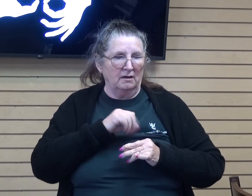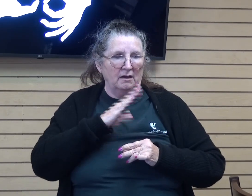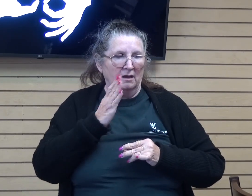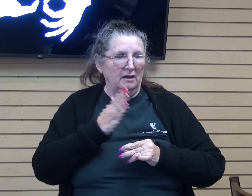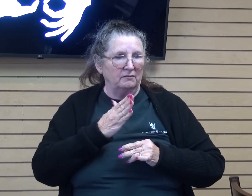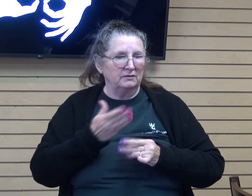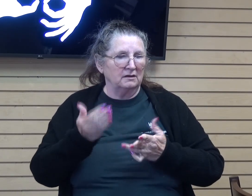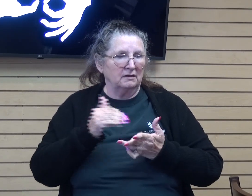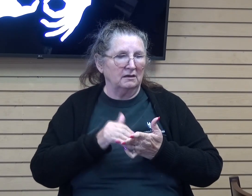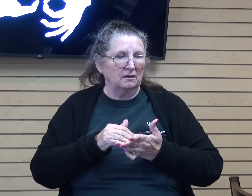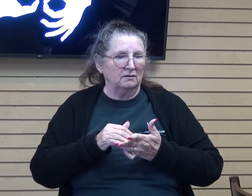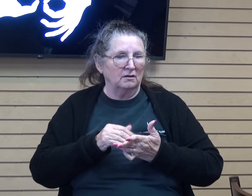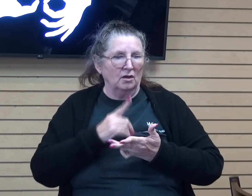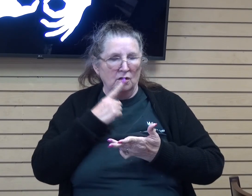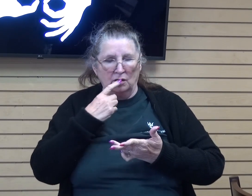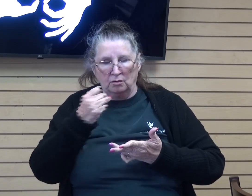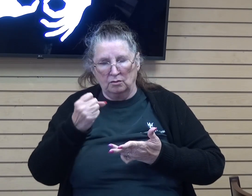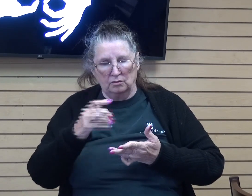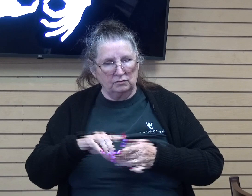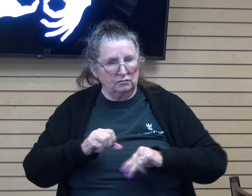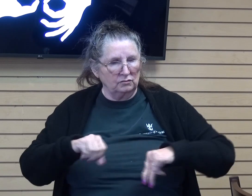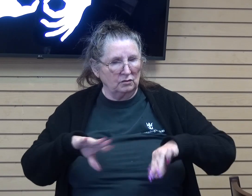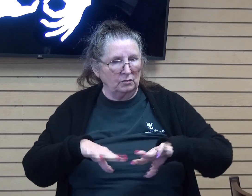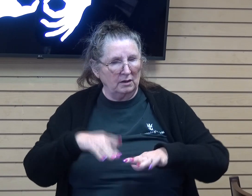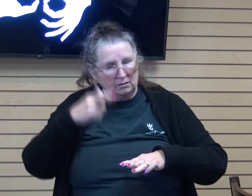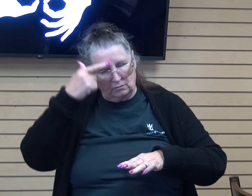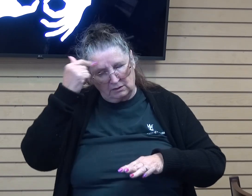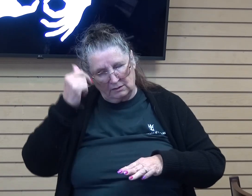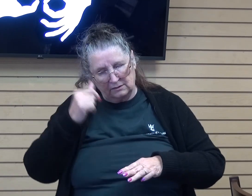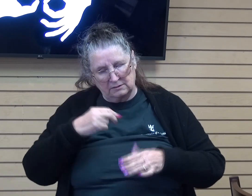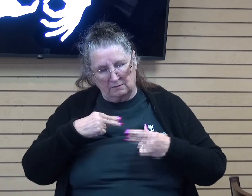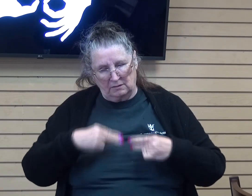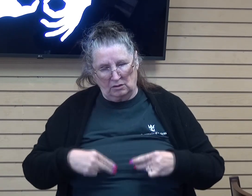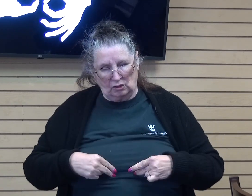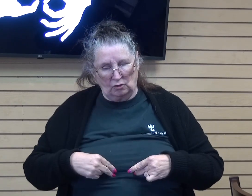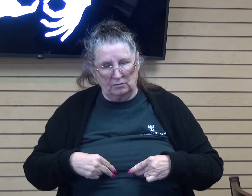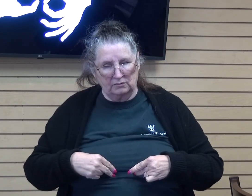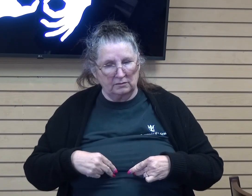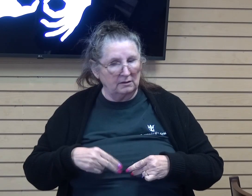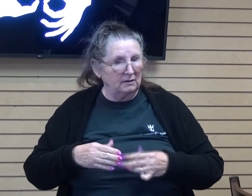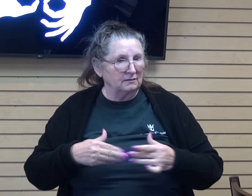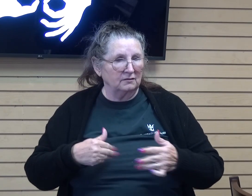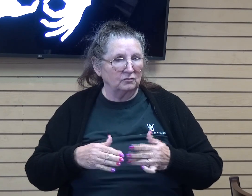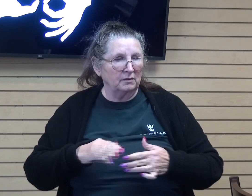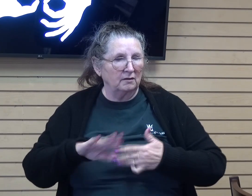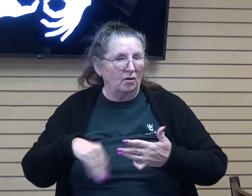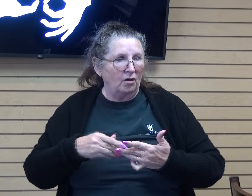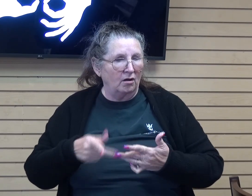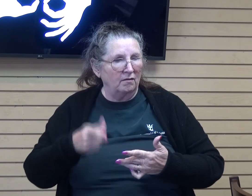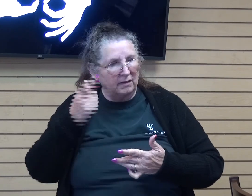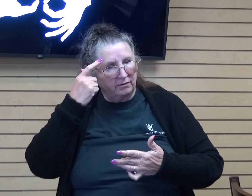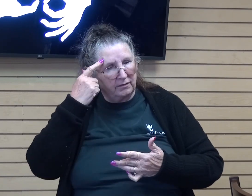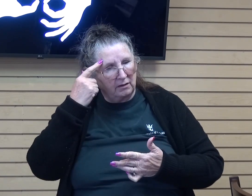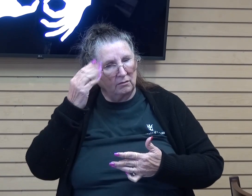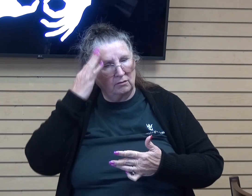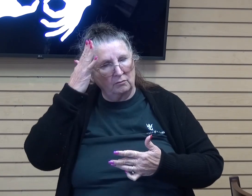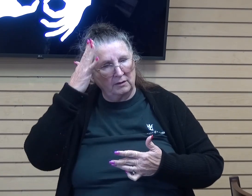never again curse the ground because of the human race, even though everything they think or imagine is bent